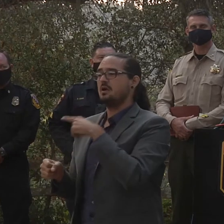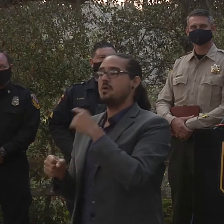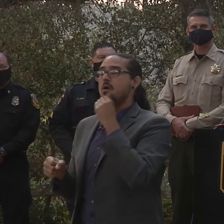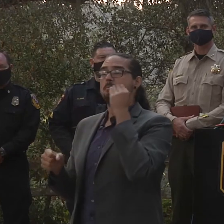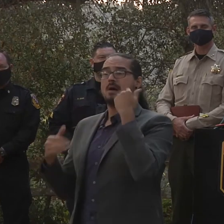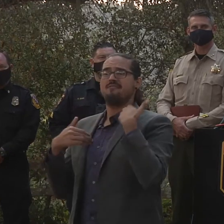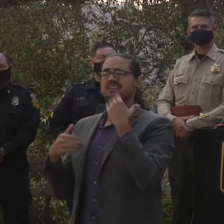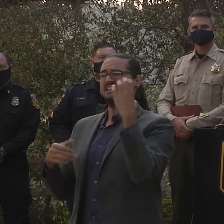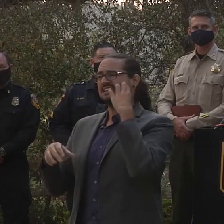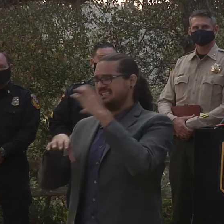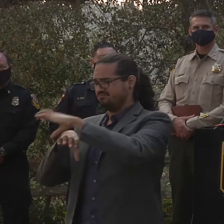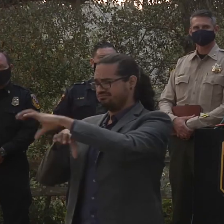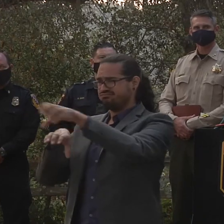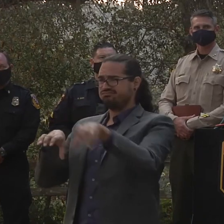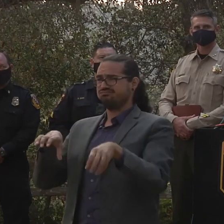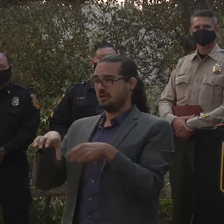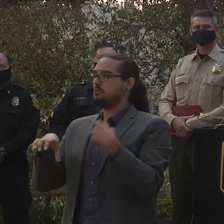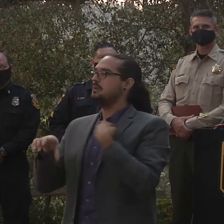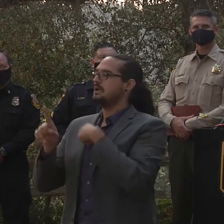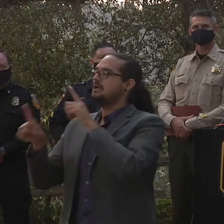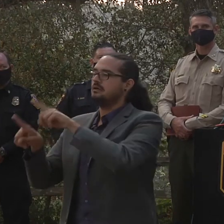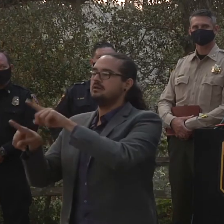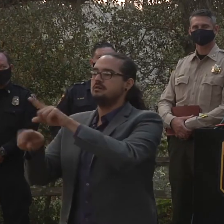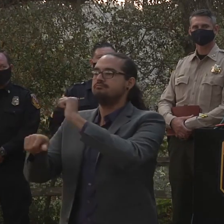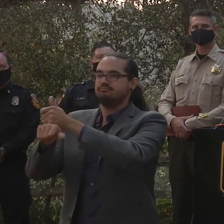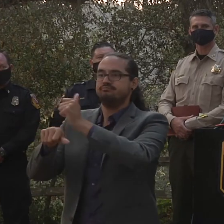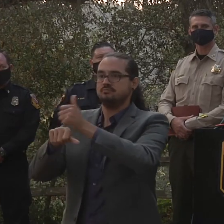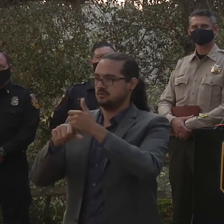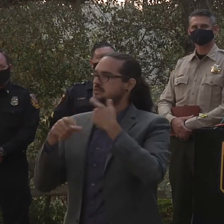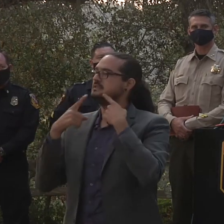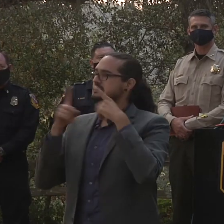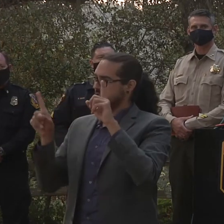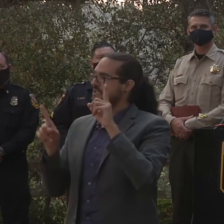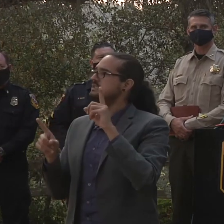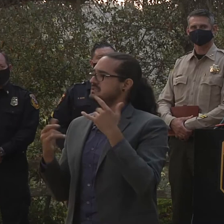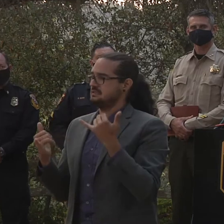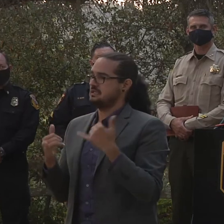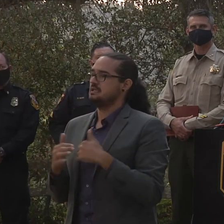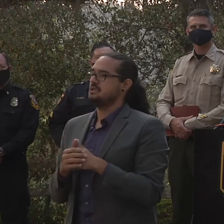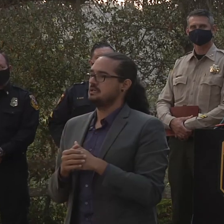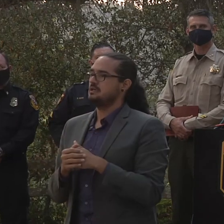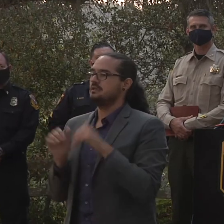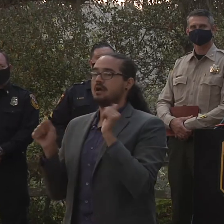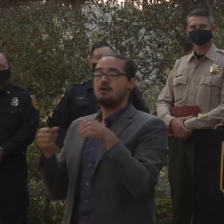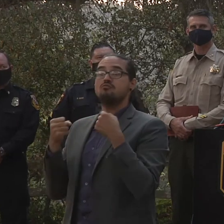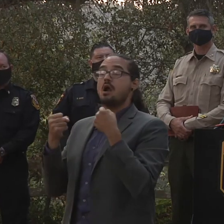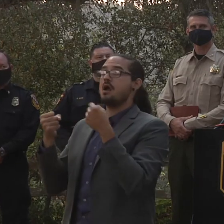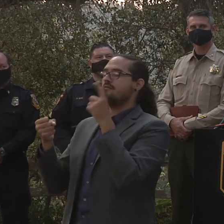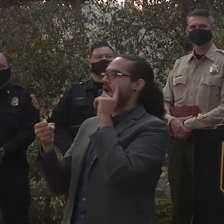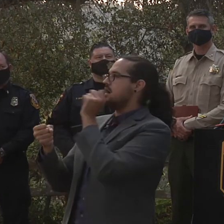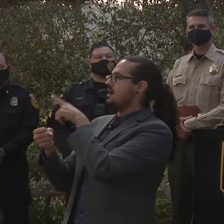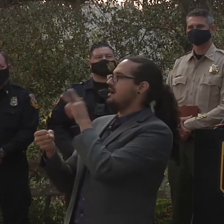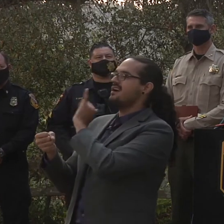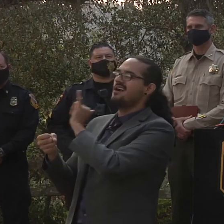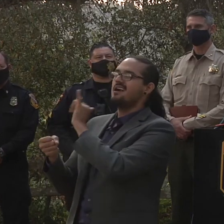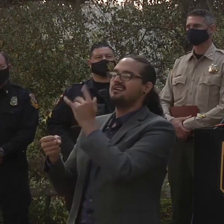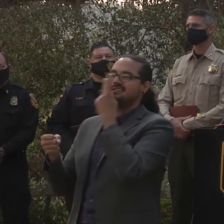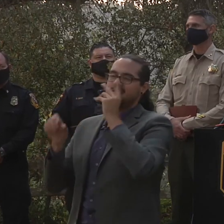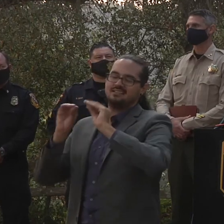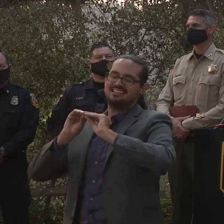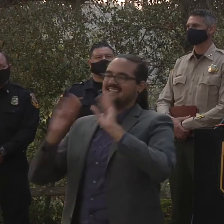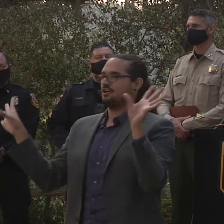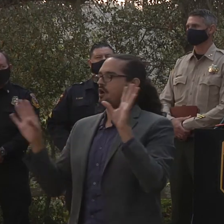space and that's where we had successes and you can drive up and down through there uh and look and it's very apparent and very clear